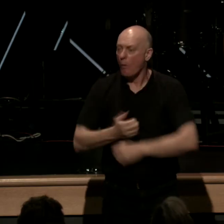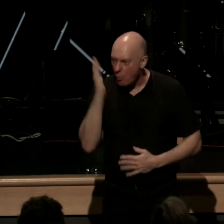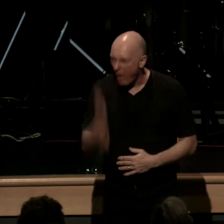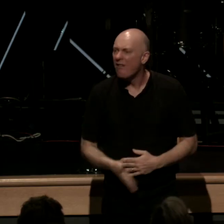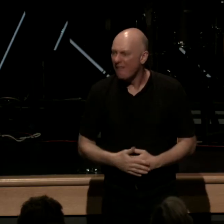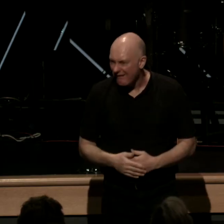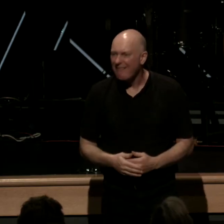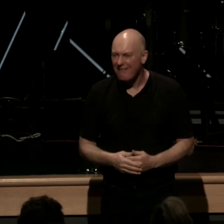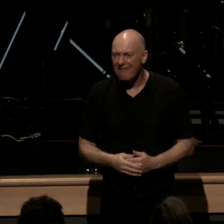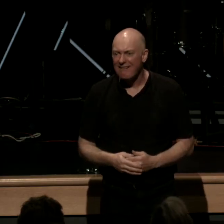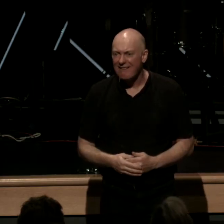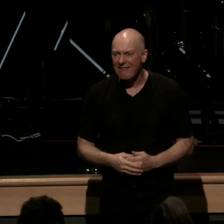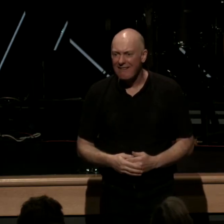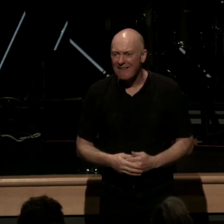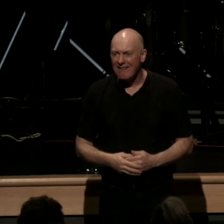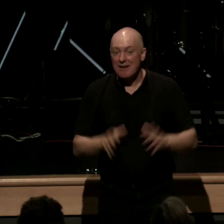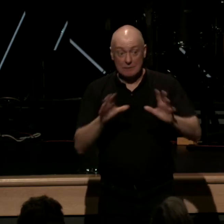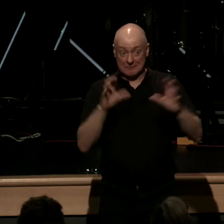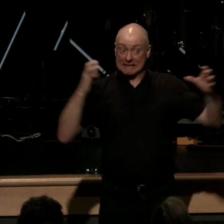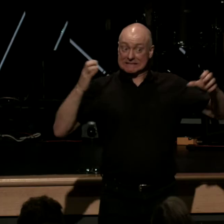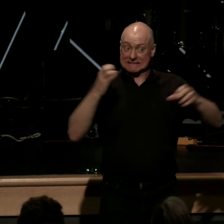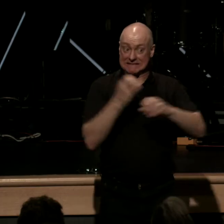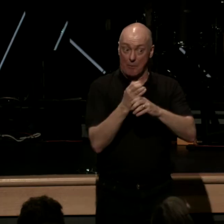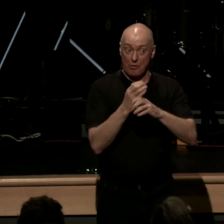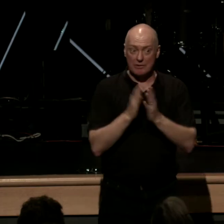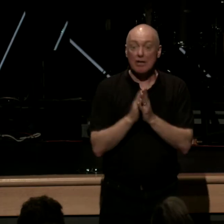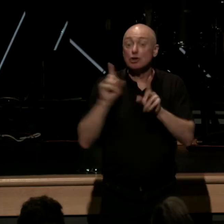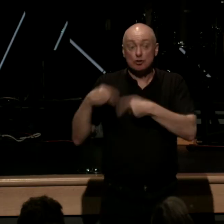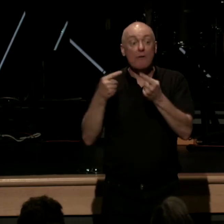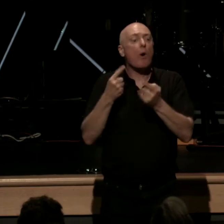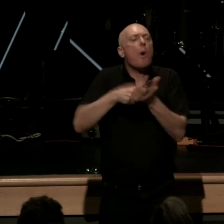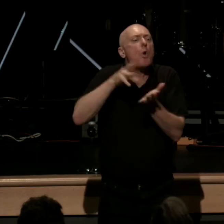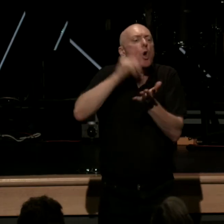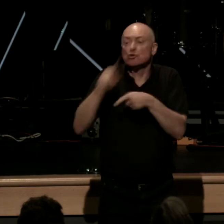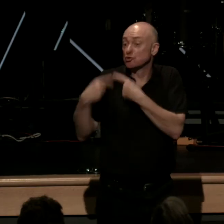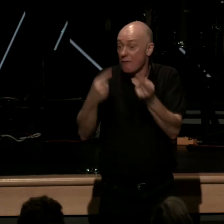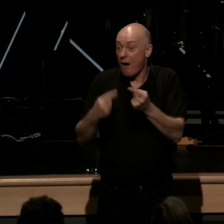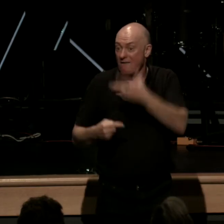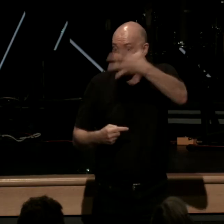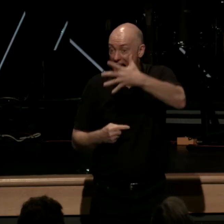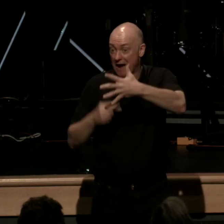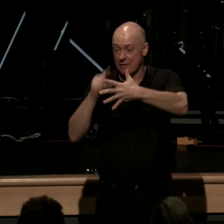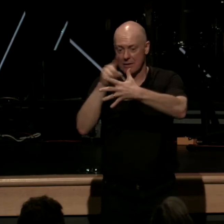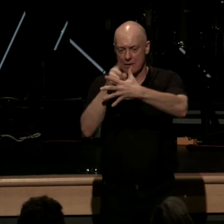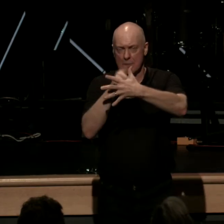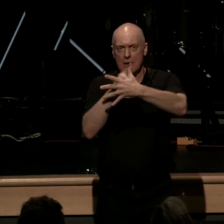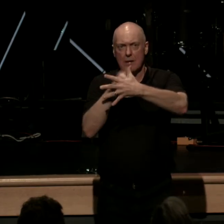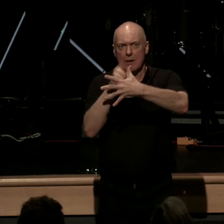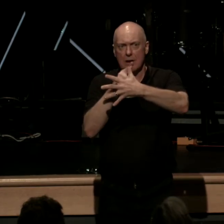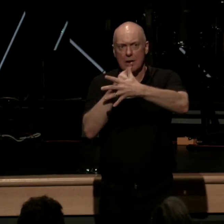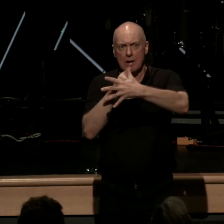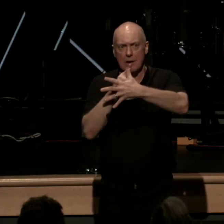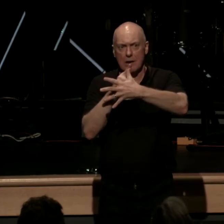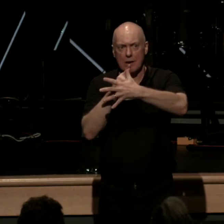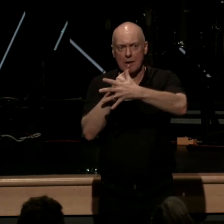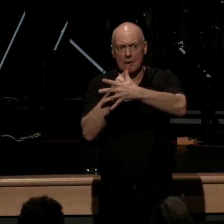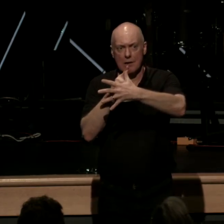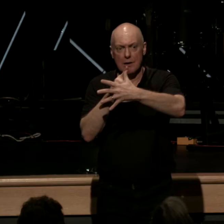let's just look at our summary in our series thus far the five solas again sola scriptura